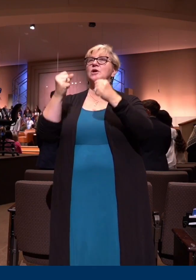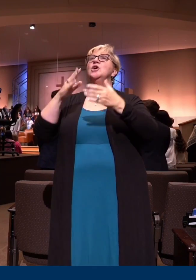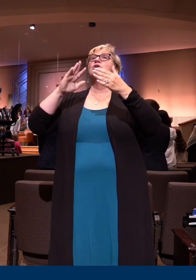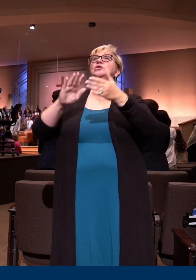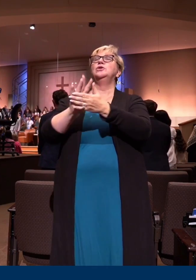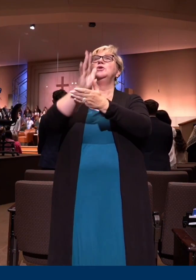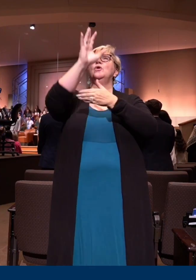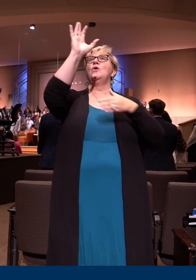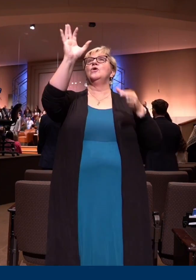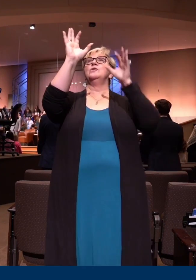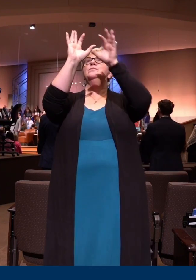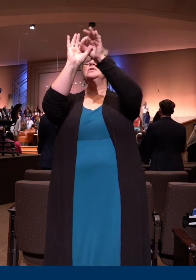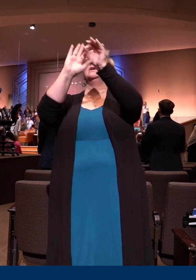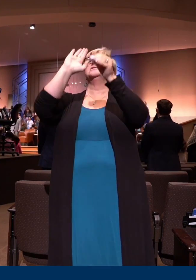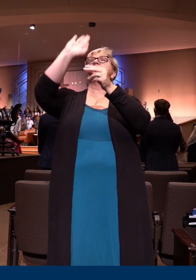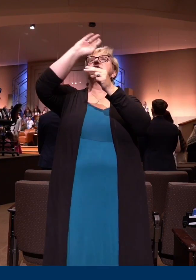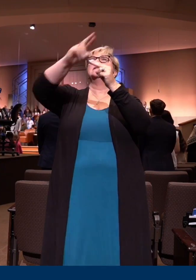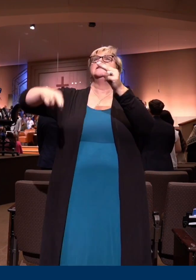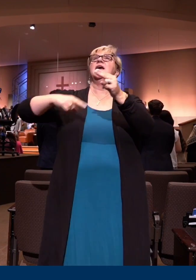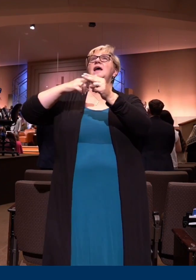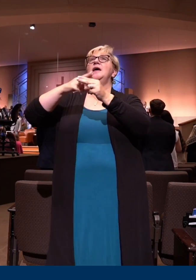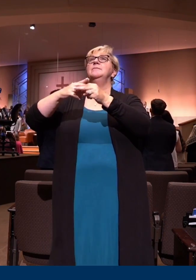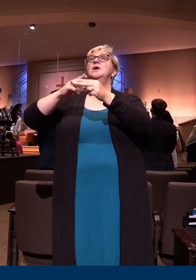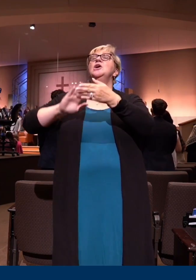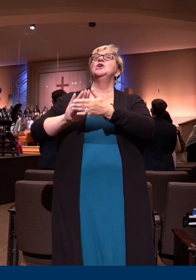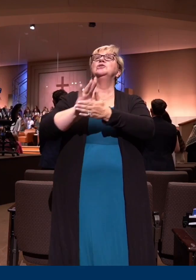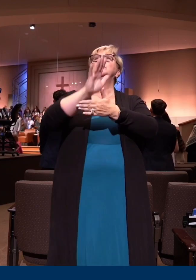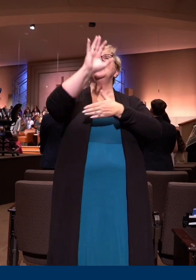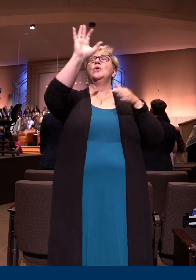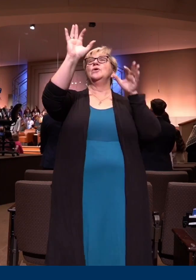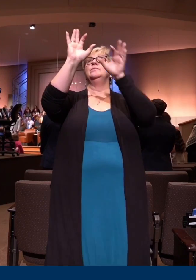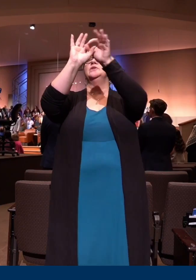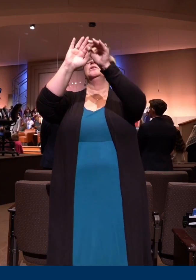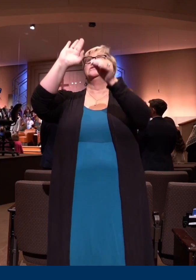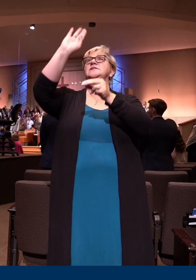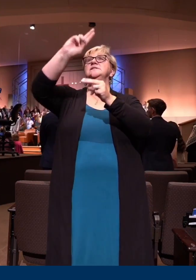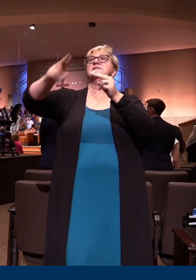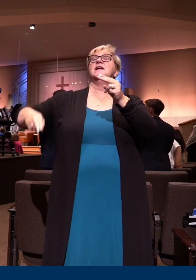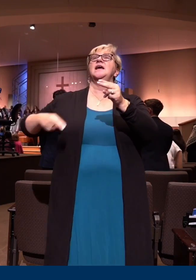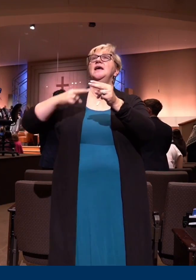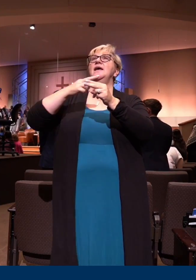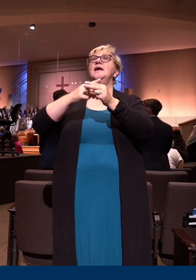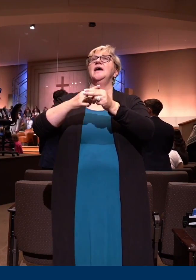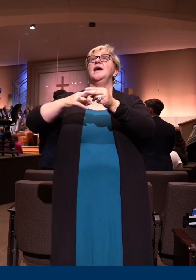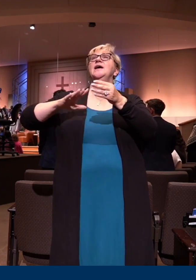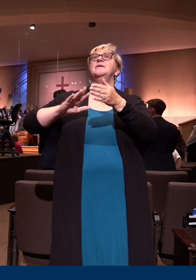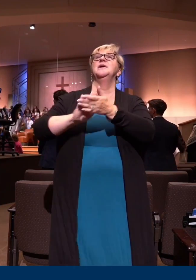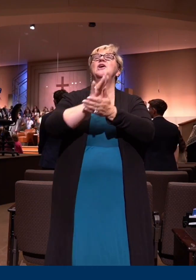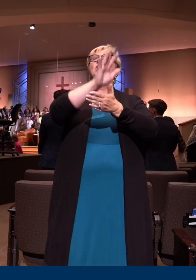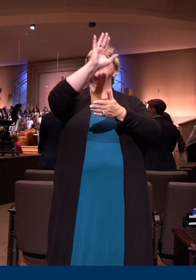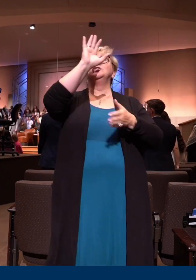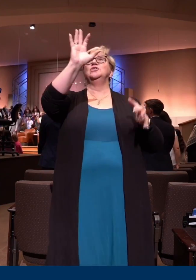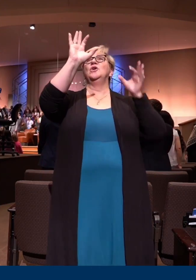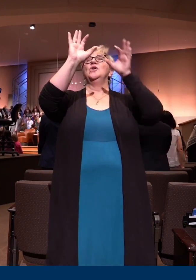name. Glory to His name. Glory